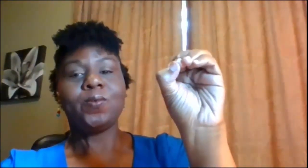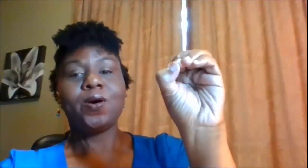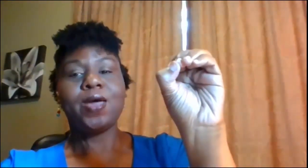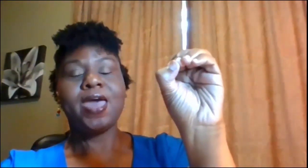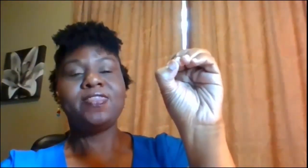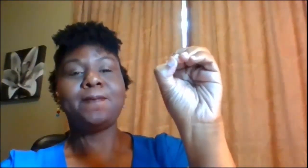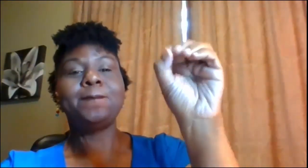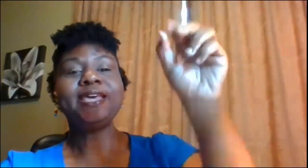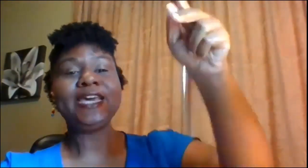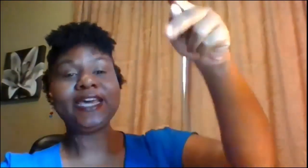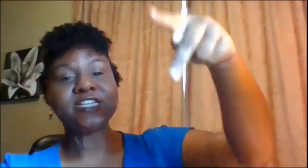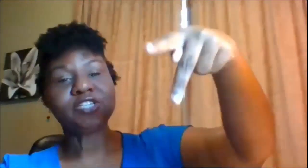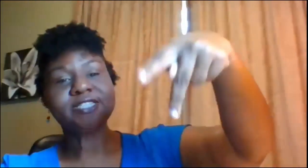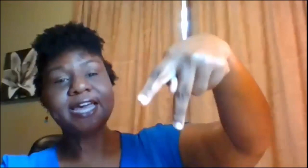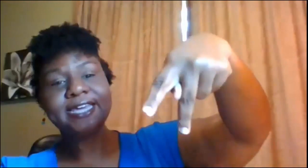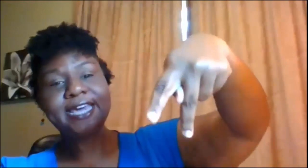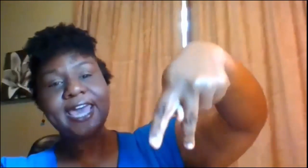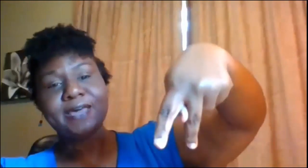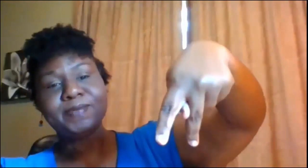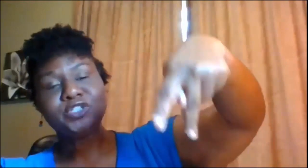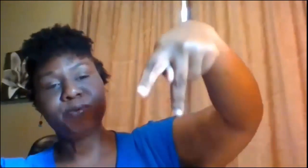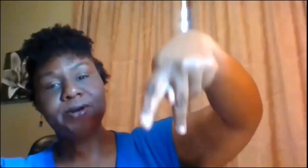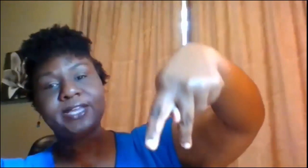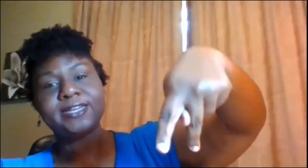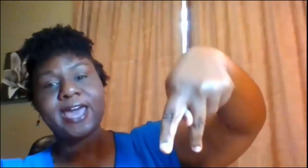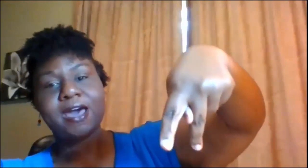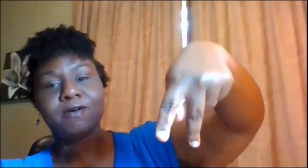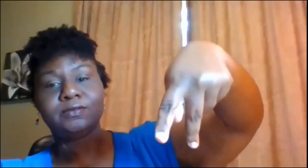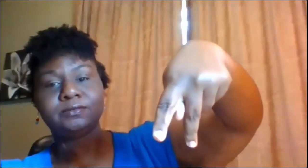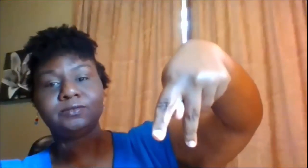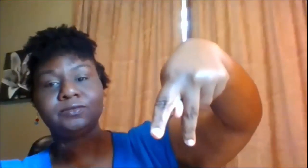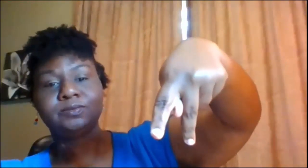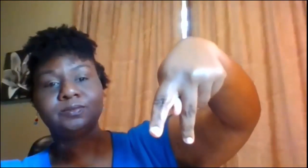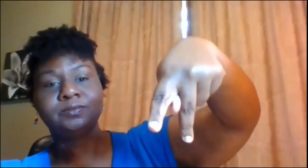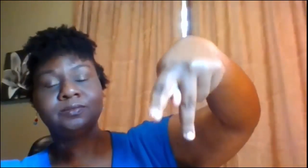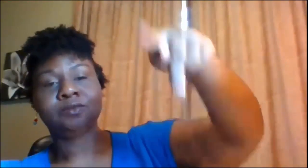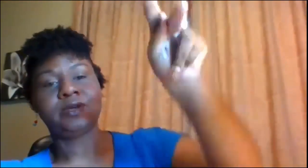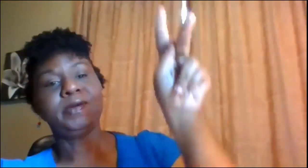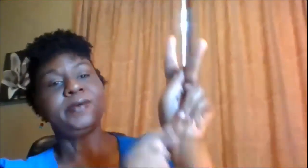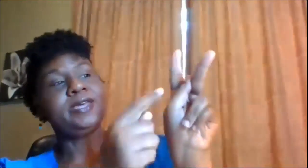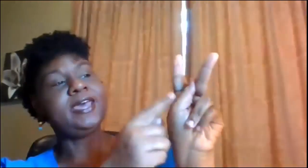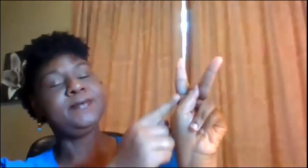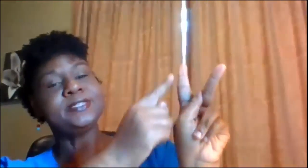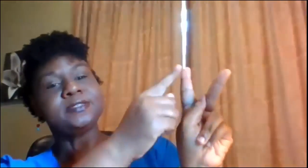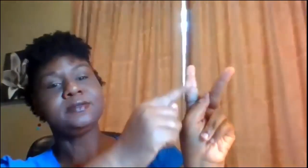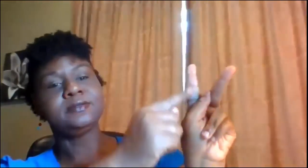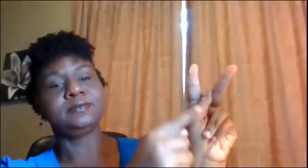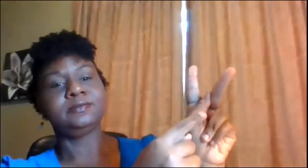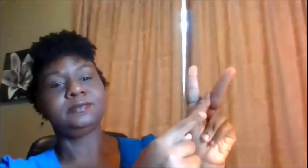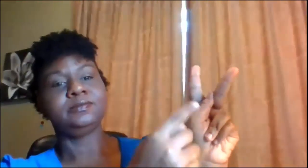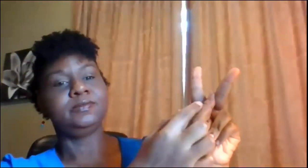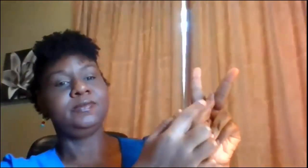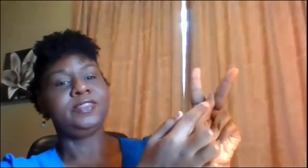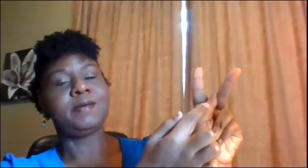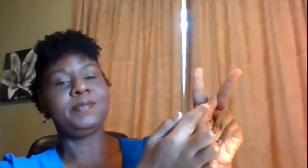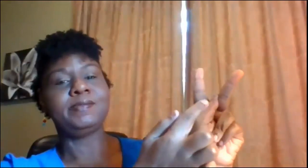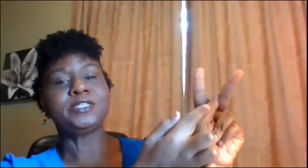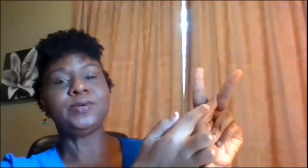and then P is just like K but you point it down you remember K was um in between